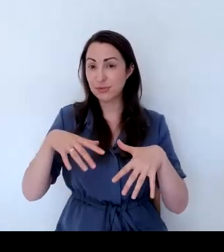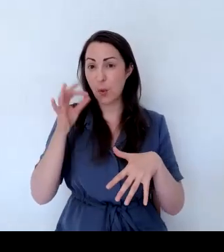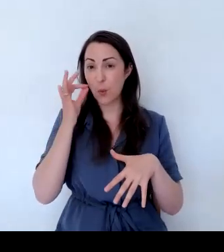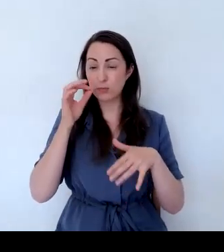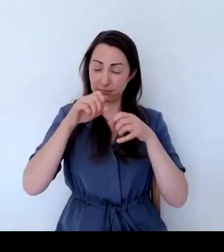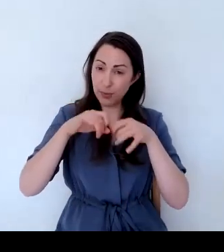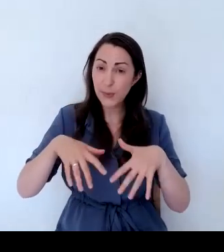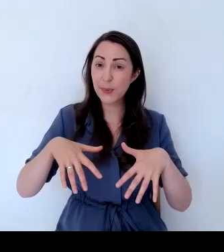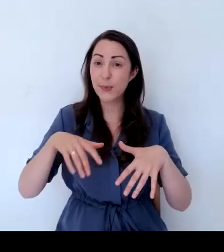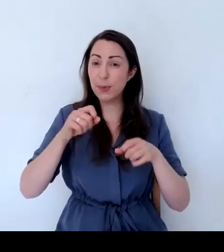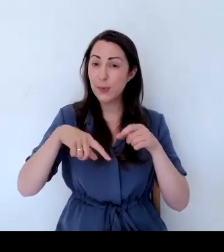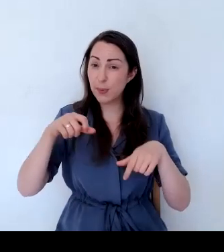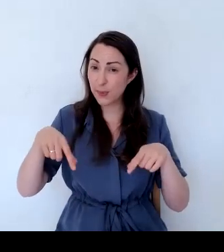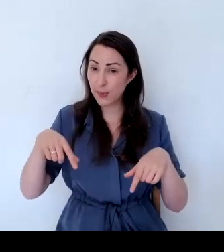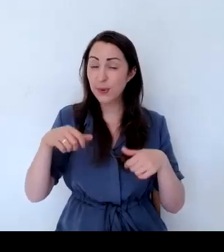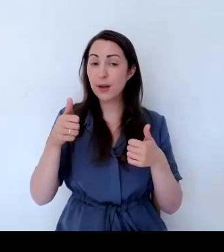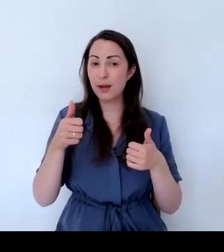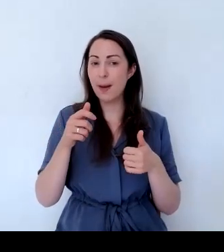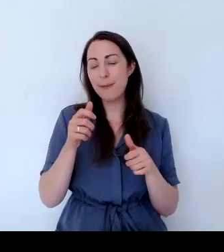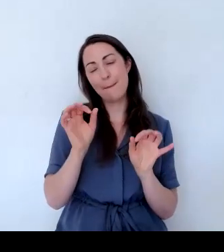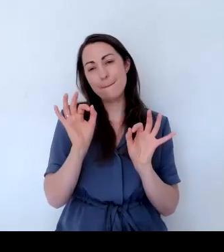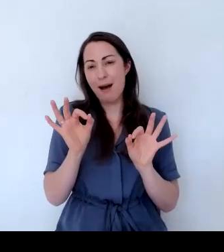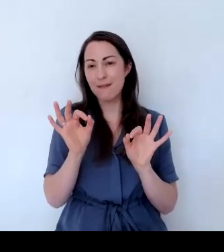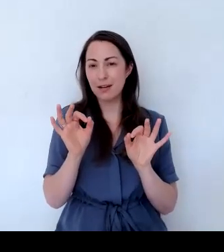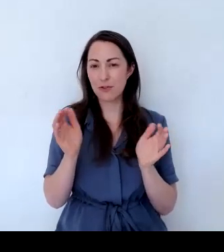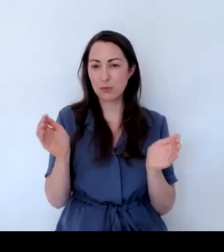produced really for smaller gardens.